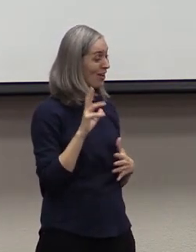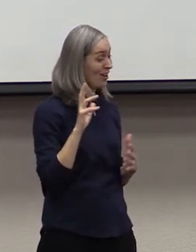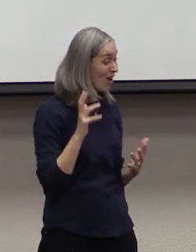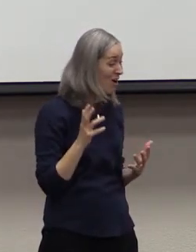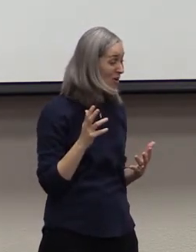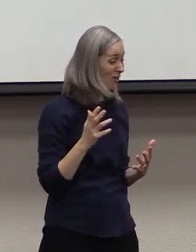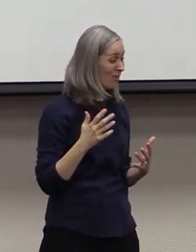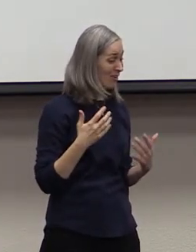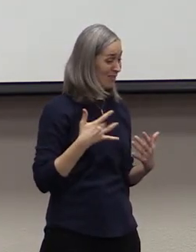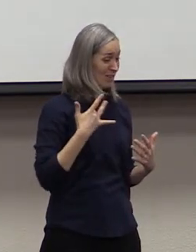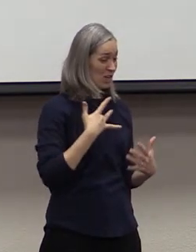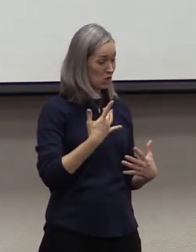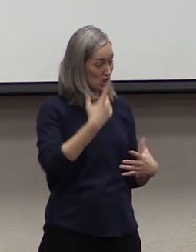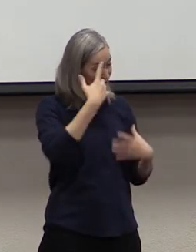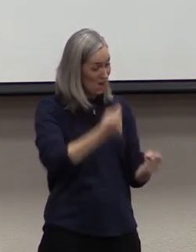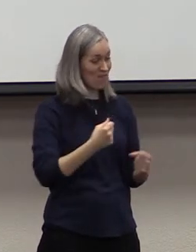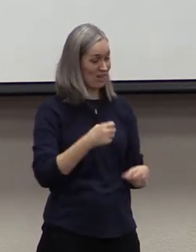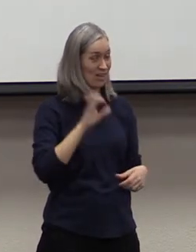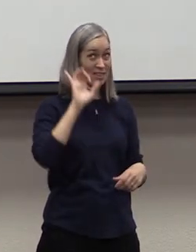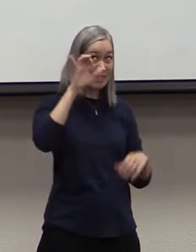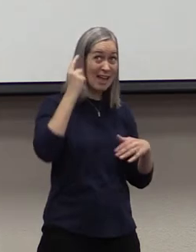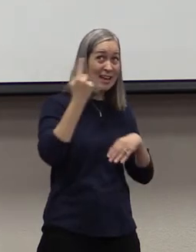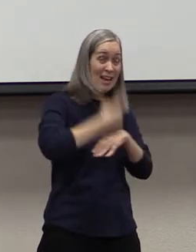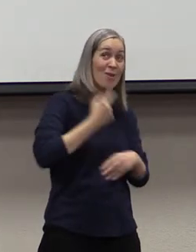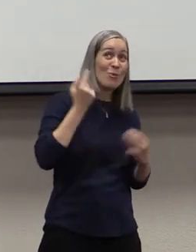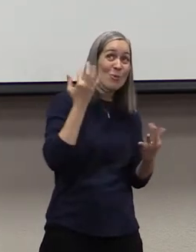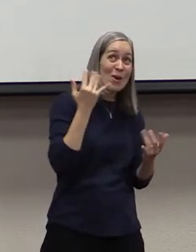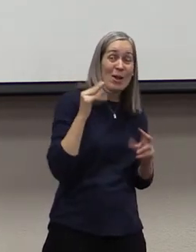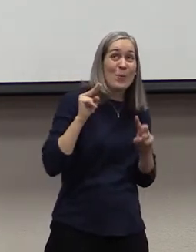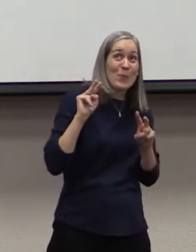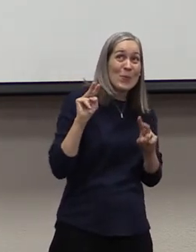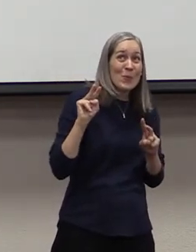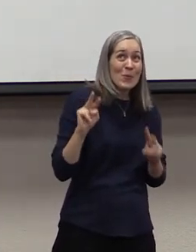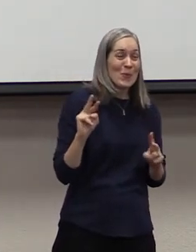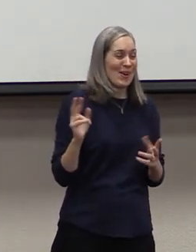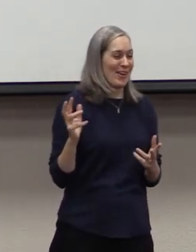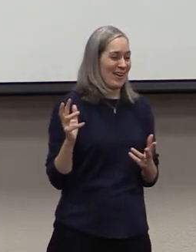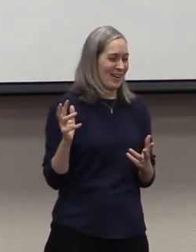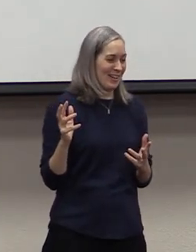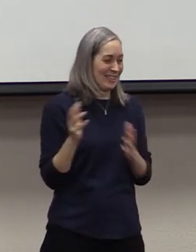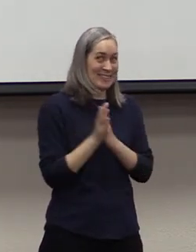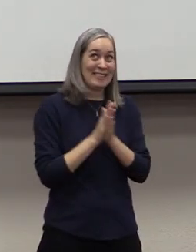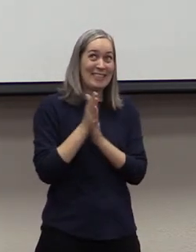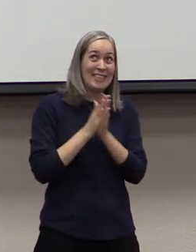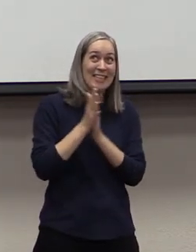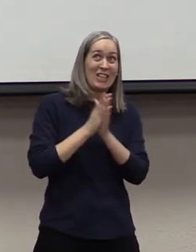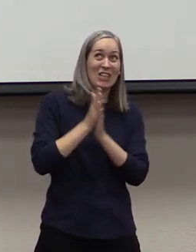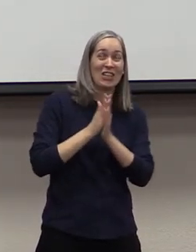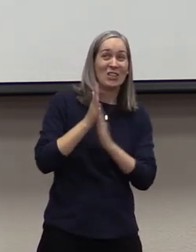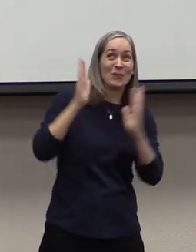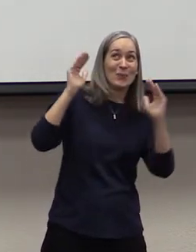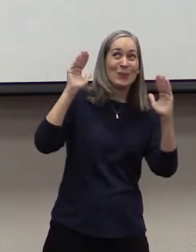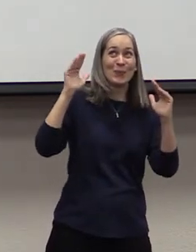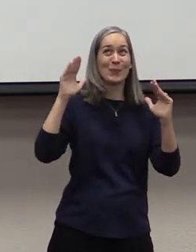be confident in that day. They're to await that day with an eager expectation.